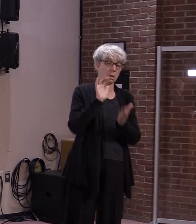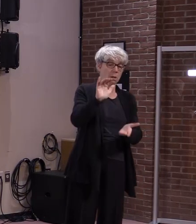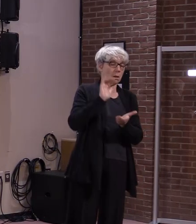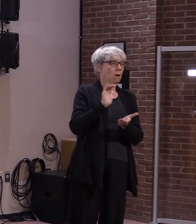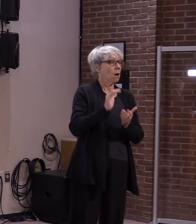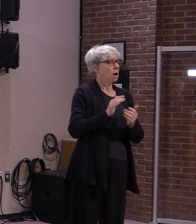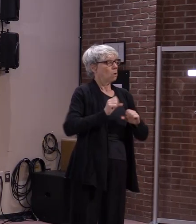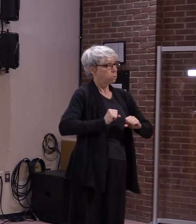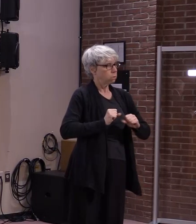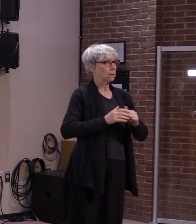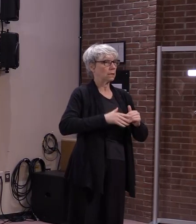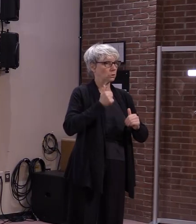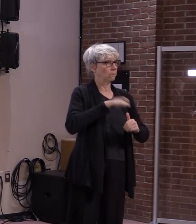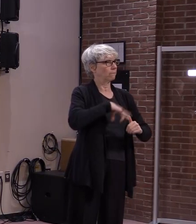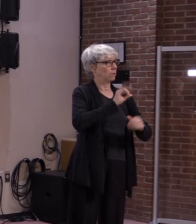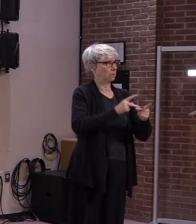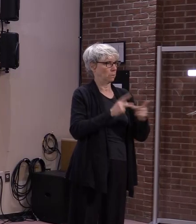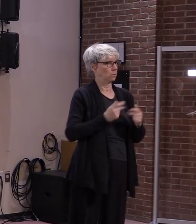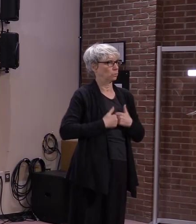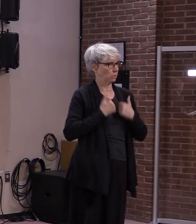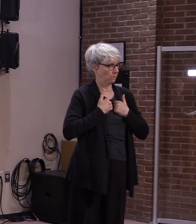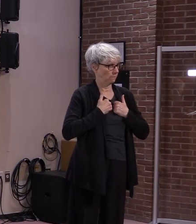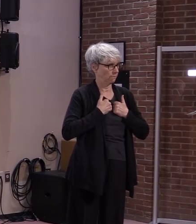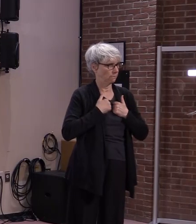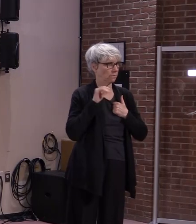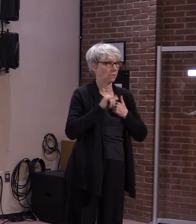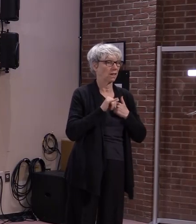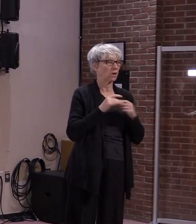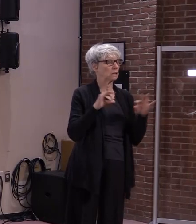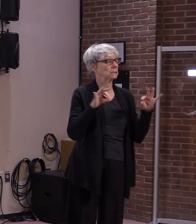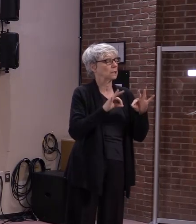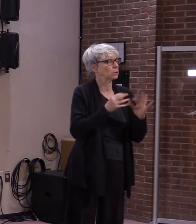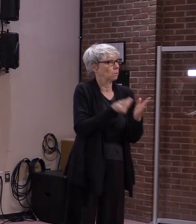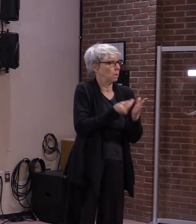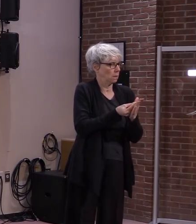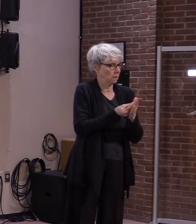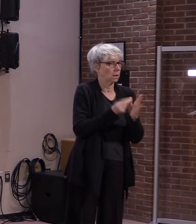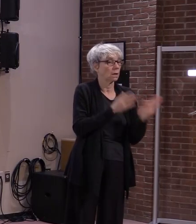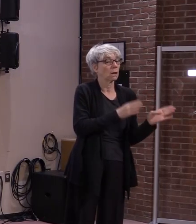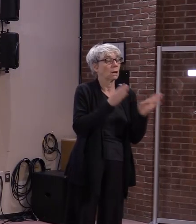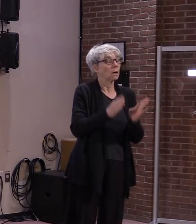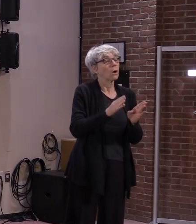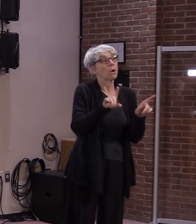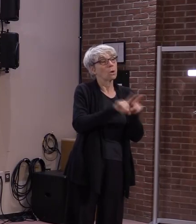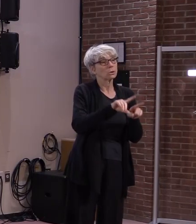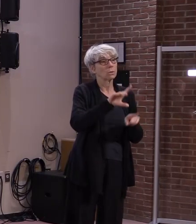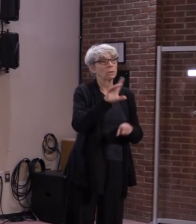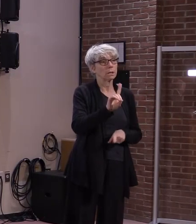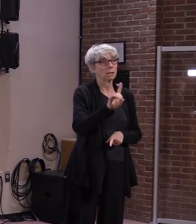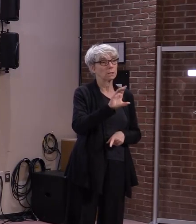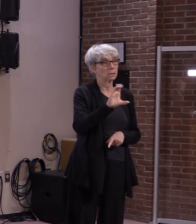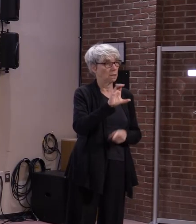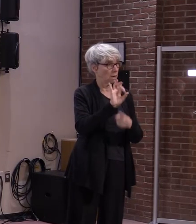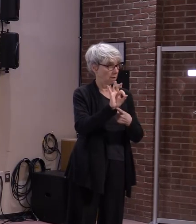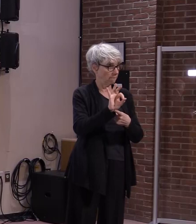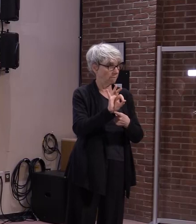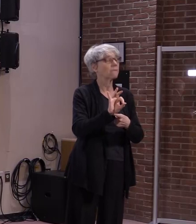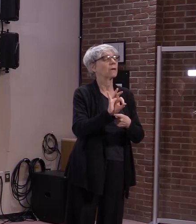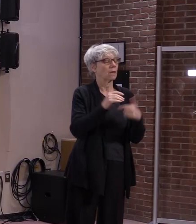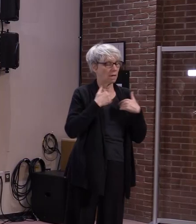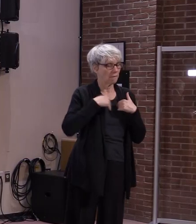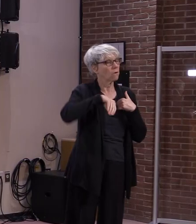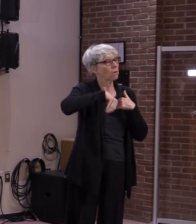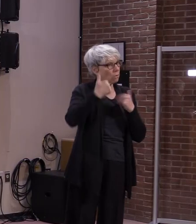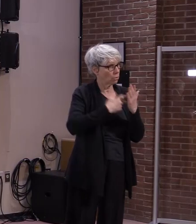In addition to the essential payments, the Department for Children and Families has other programs that can help